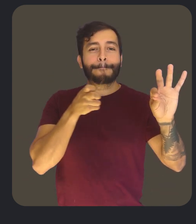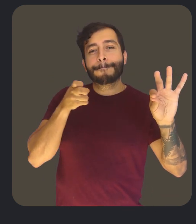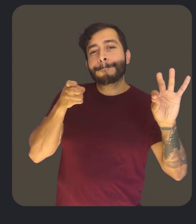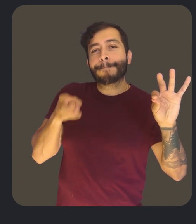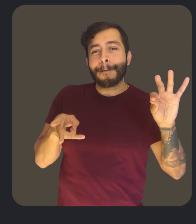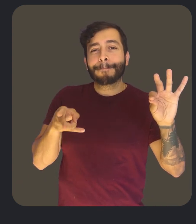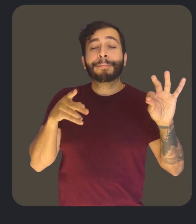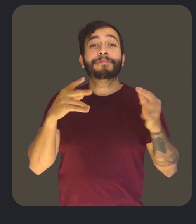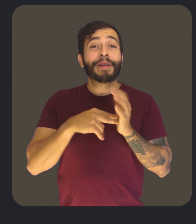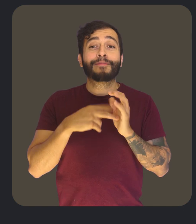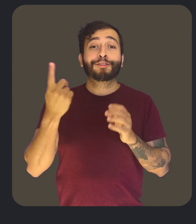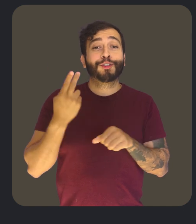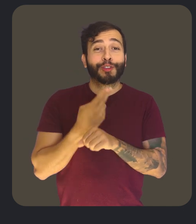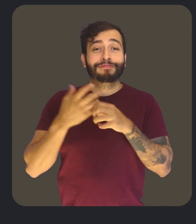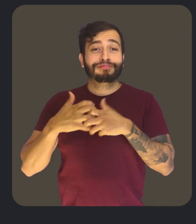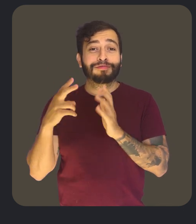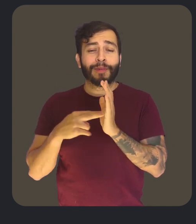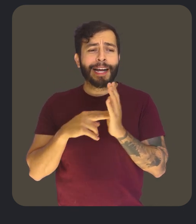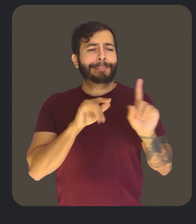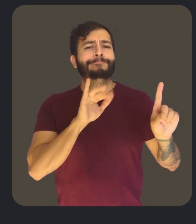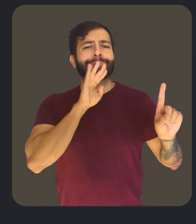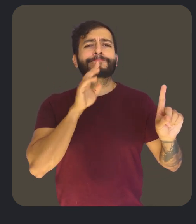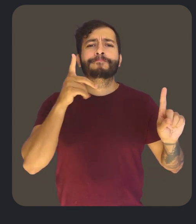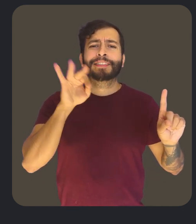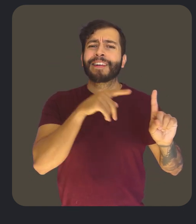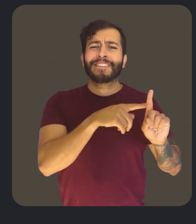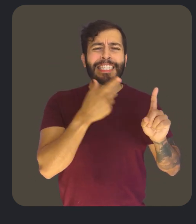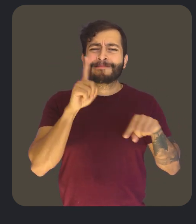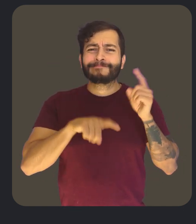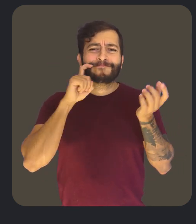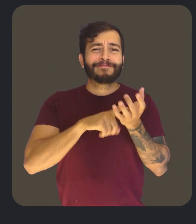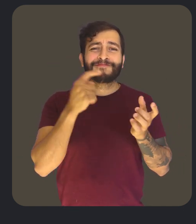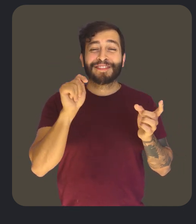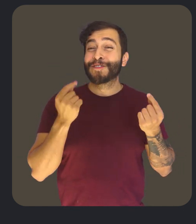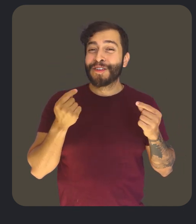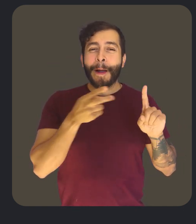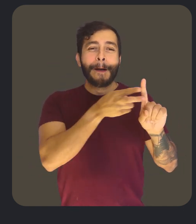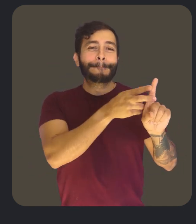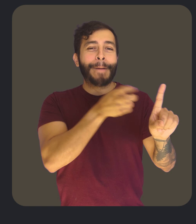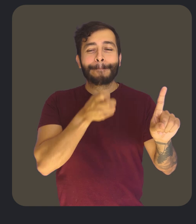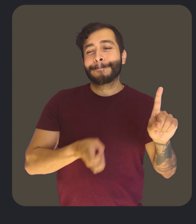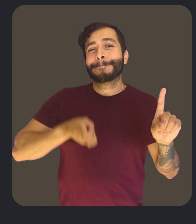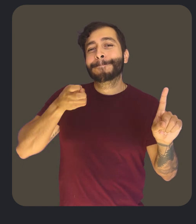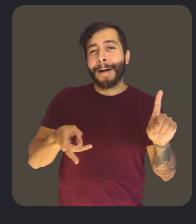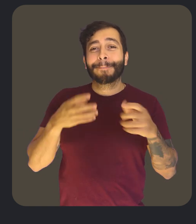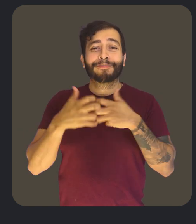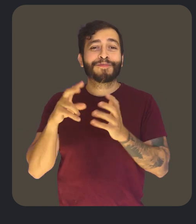PDFs. So when someone using a screen reader comes across a PDF that does not contain recognized text, they'll be able to extract text